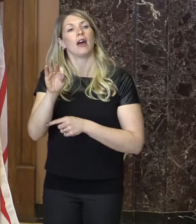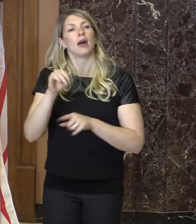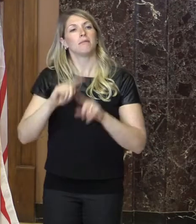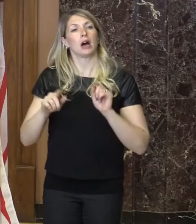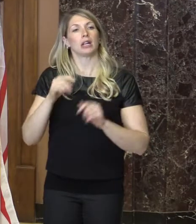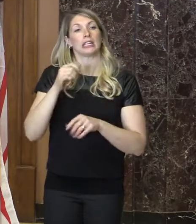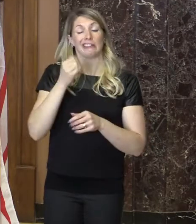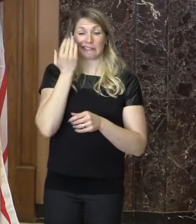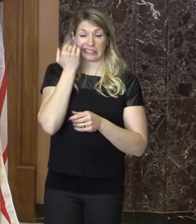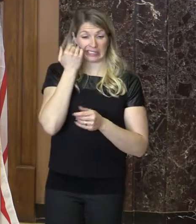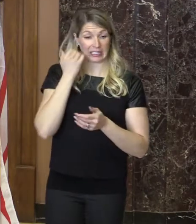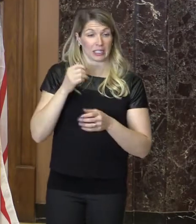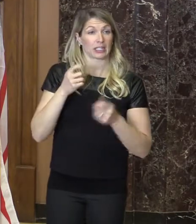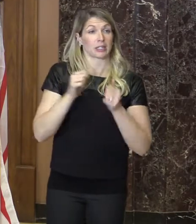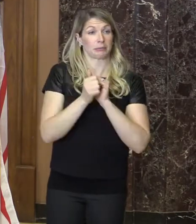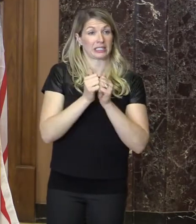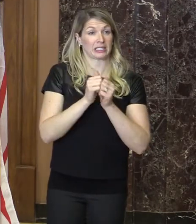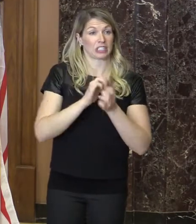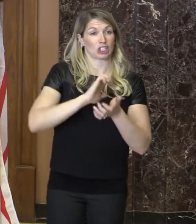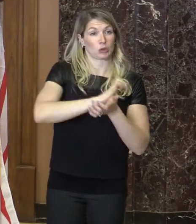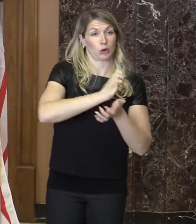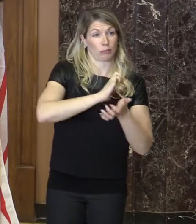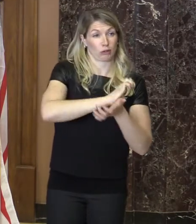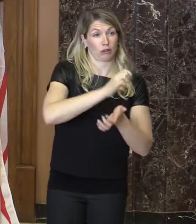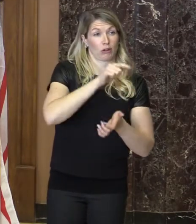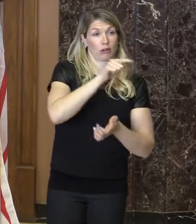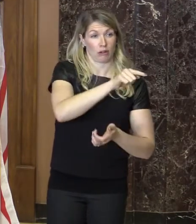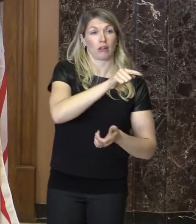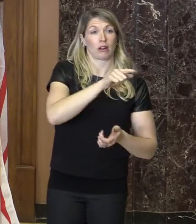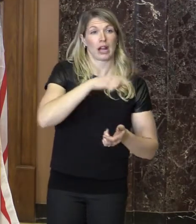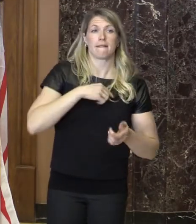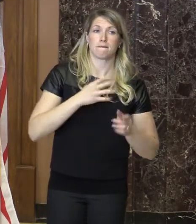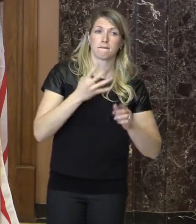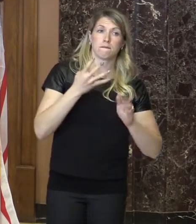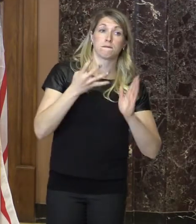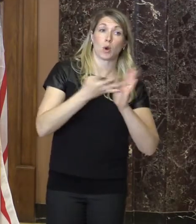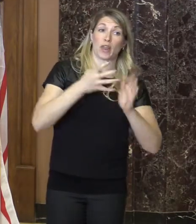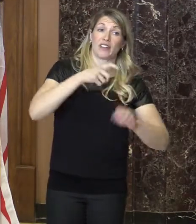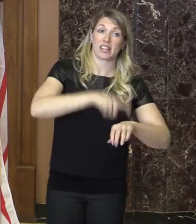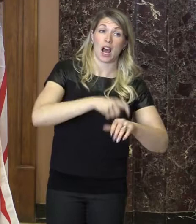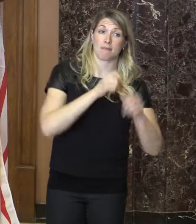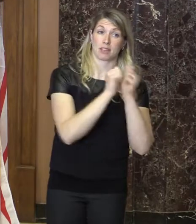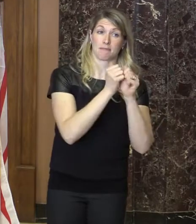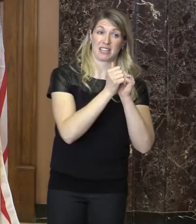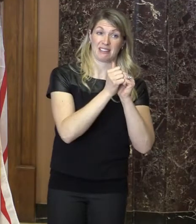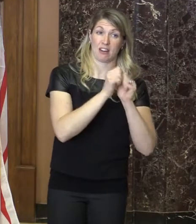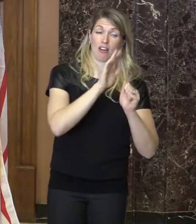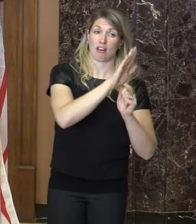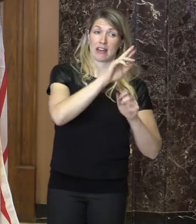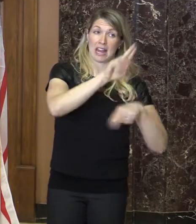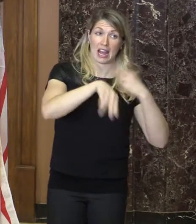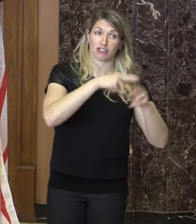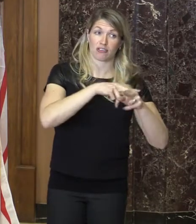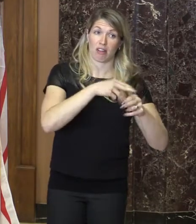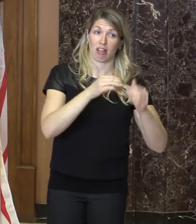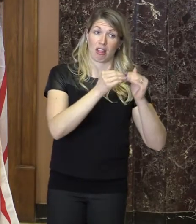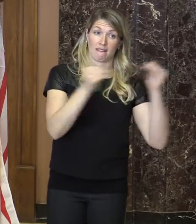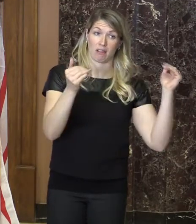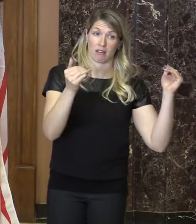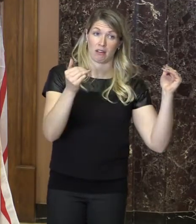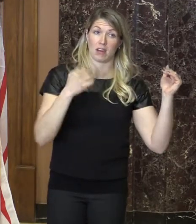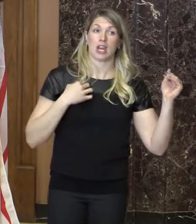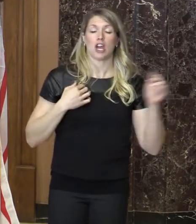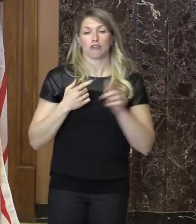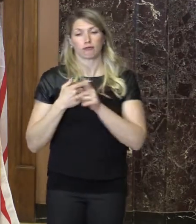in Corner Brook were Crystal's fourth time competing at the national level. She has previously competed in two summer games in track and